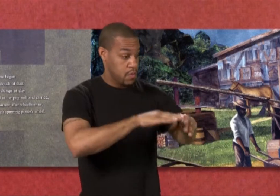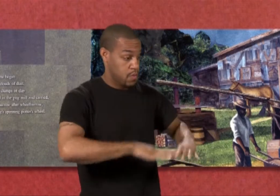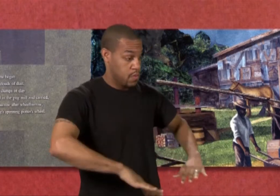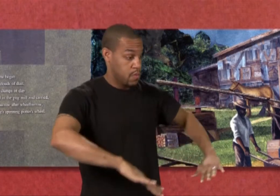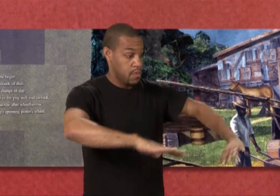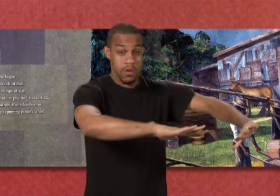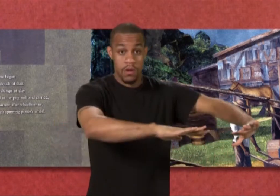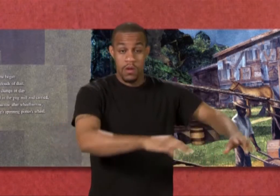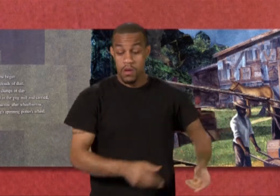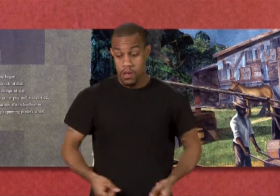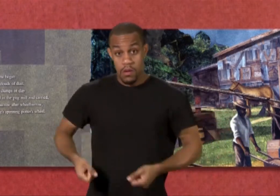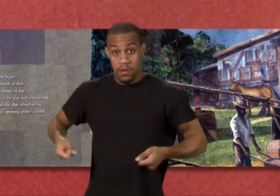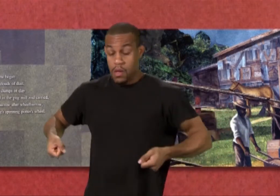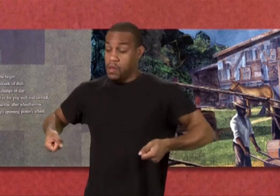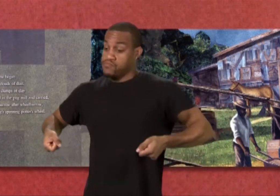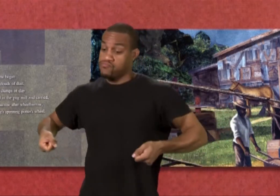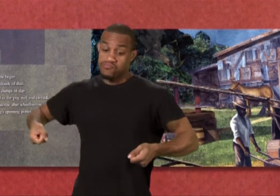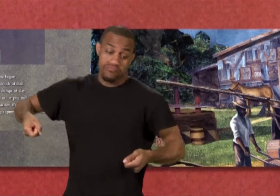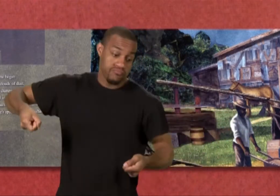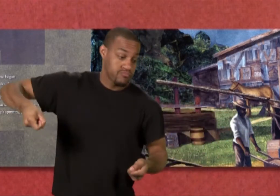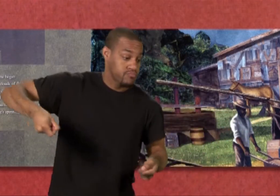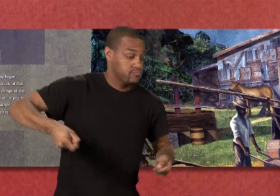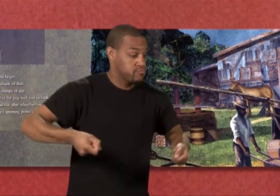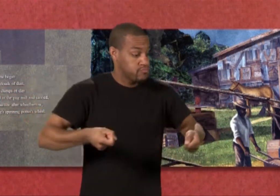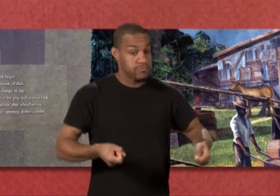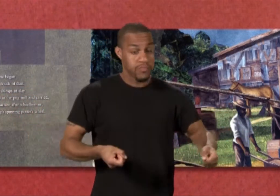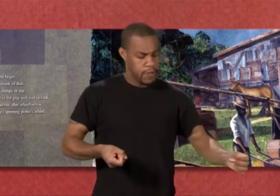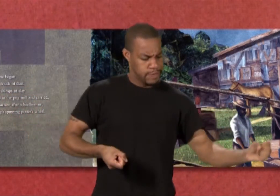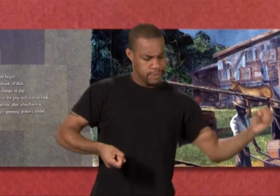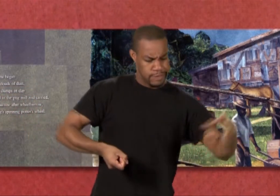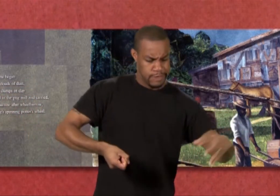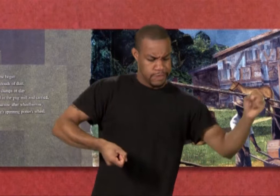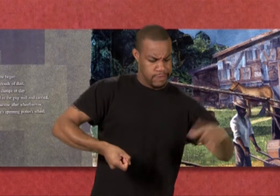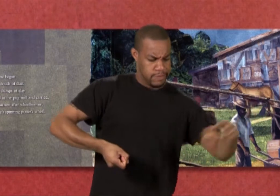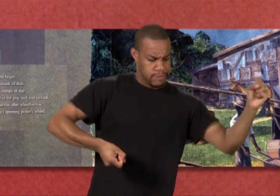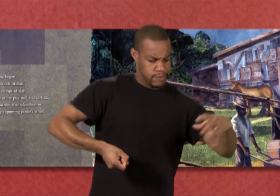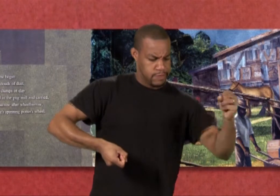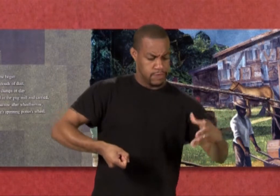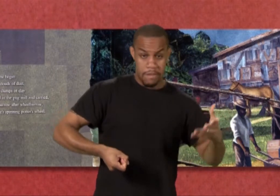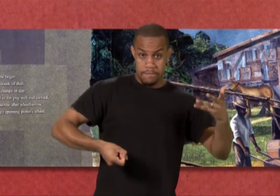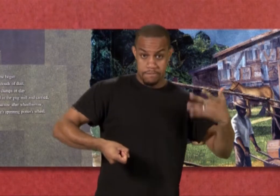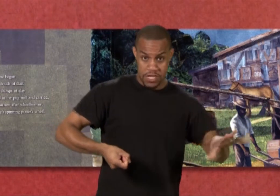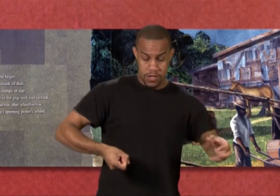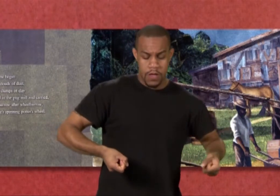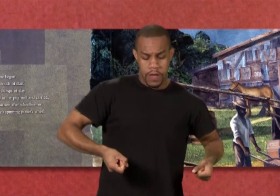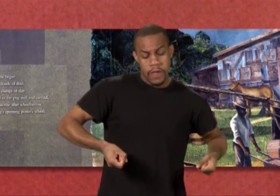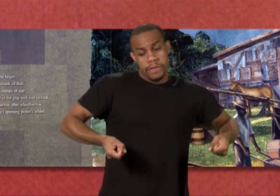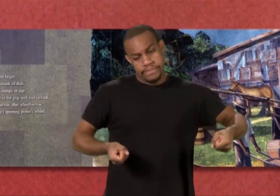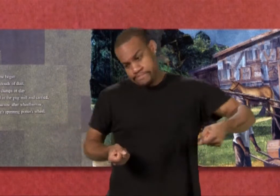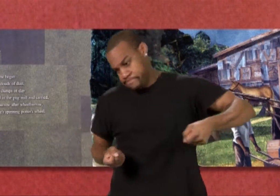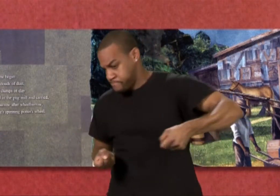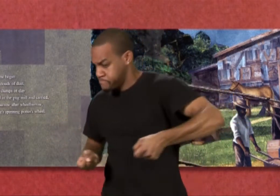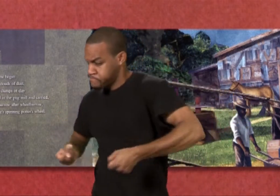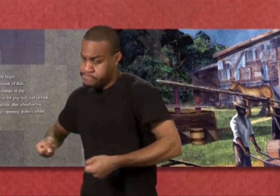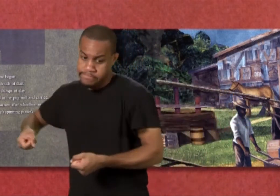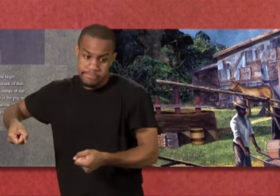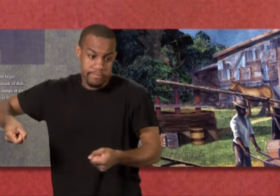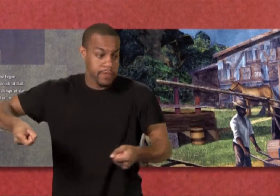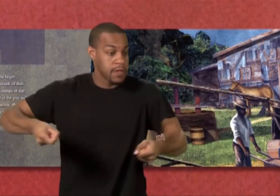Each one began out of clouds of dust, clotted clumps of clay, ground in the pug